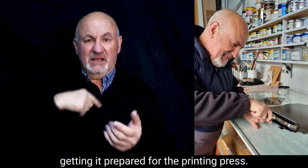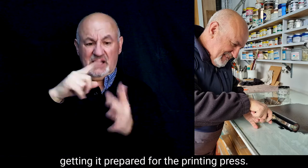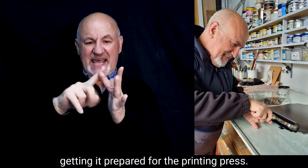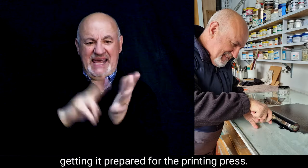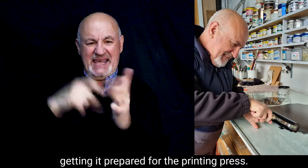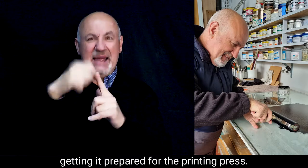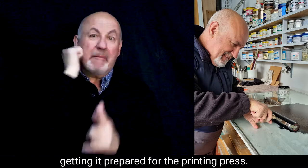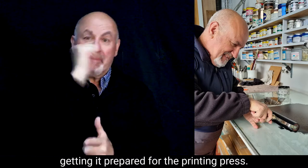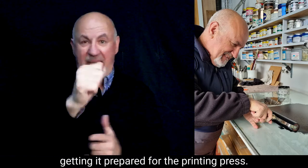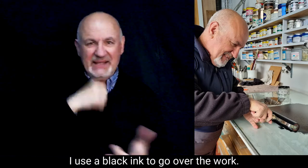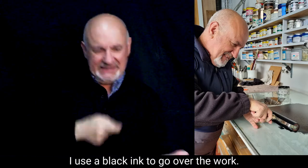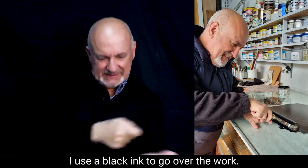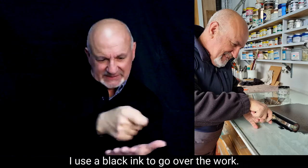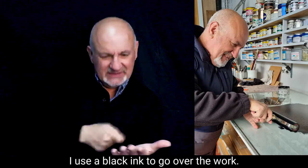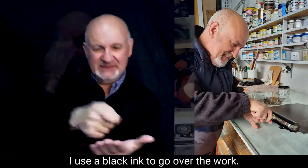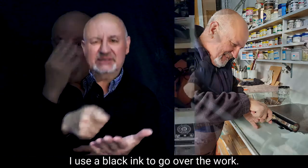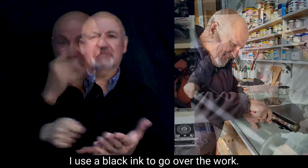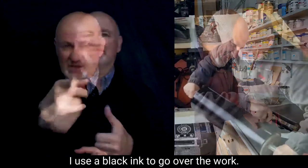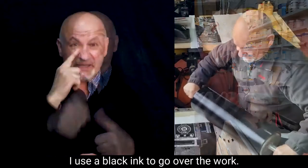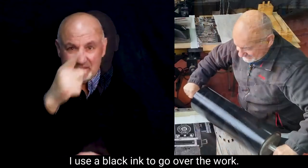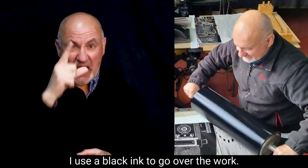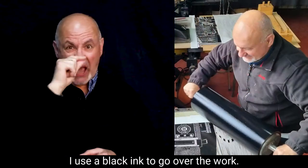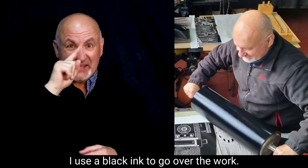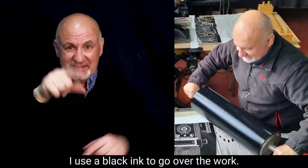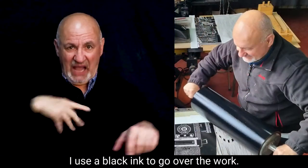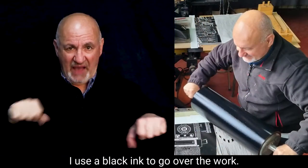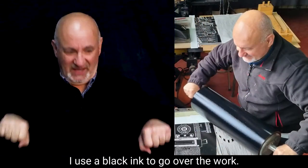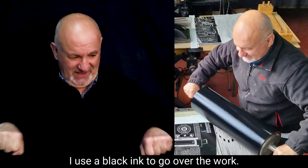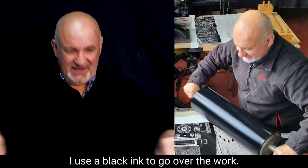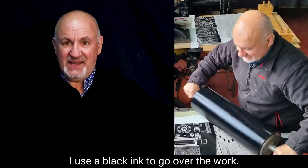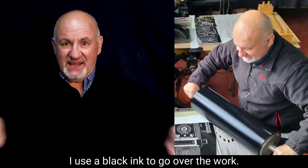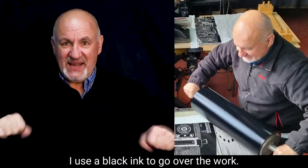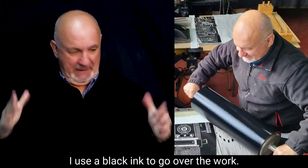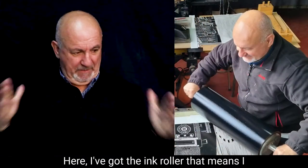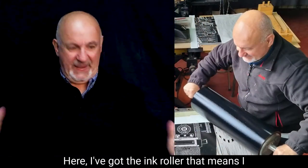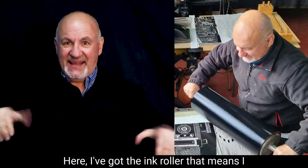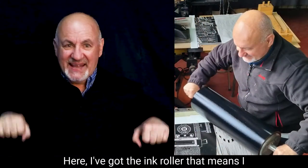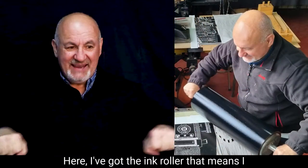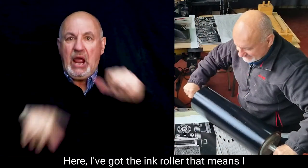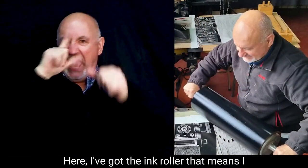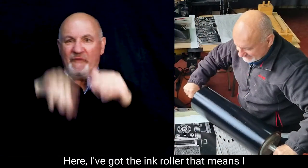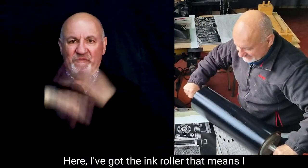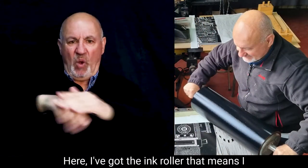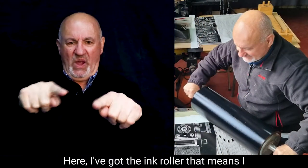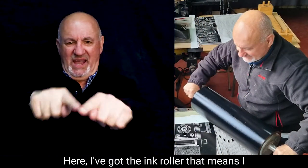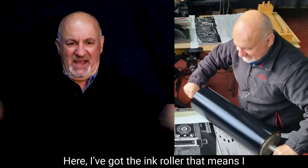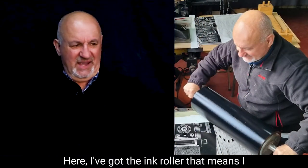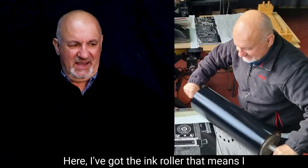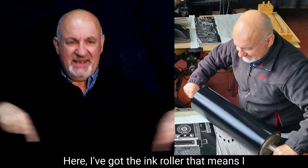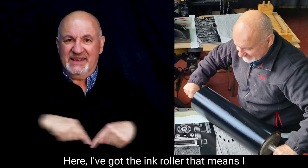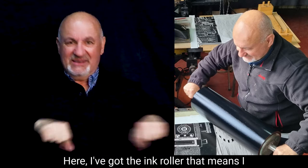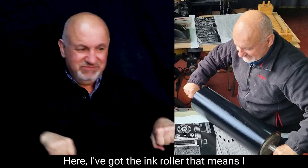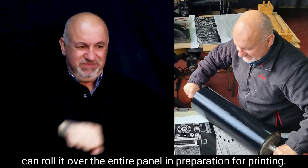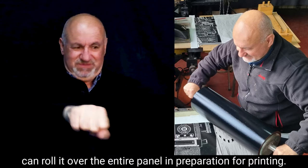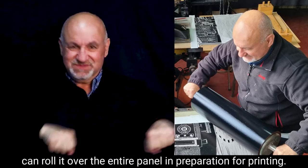for the printing press. I use a black ink to go over the work. Here I've got the ink roller that means